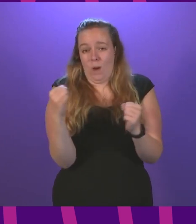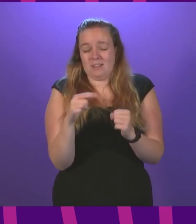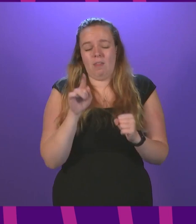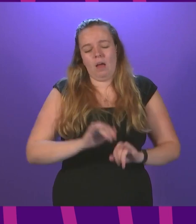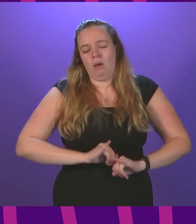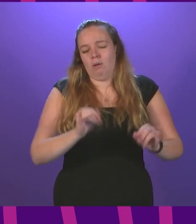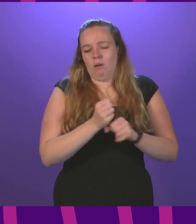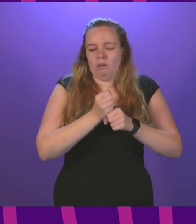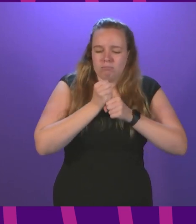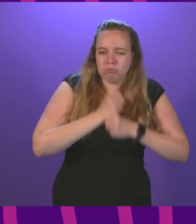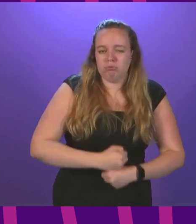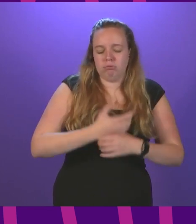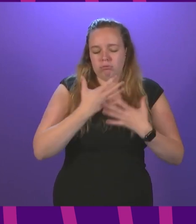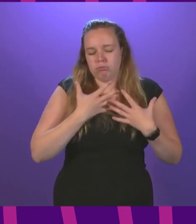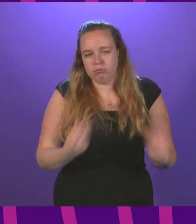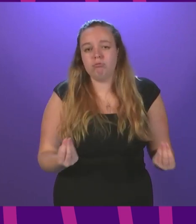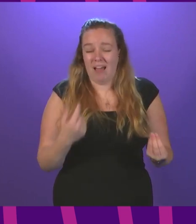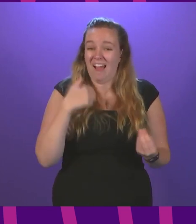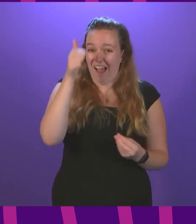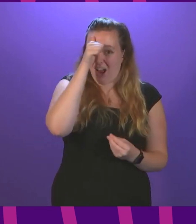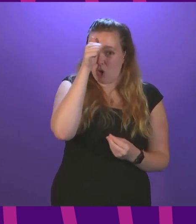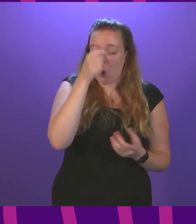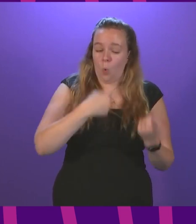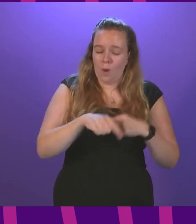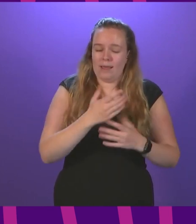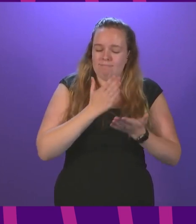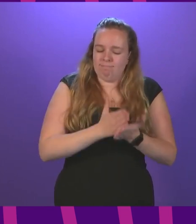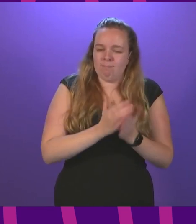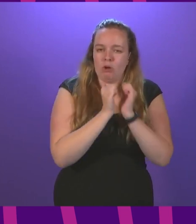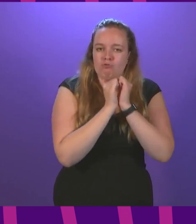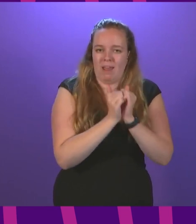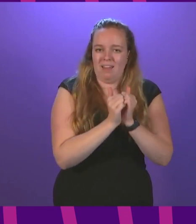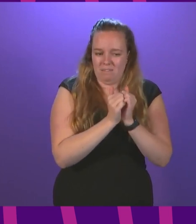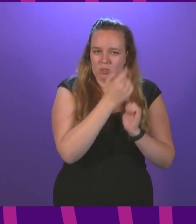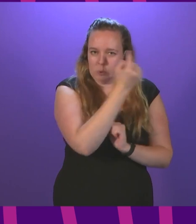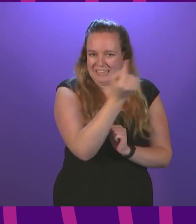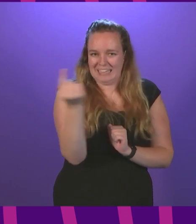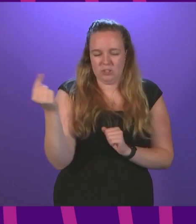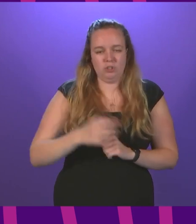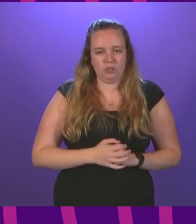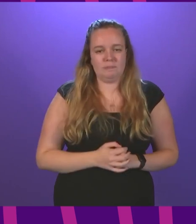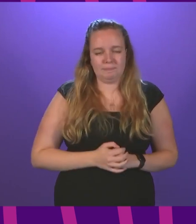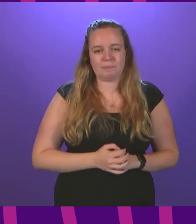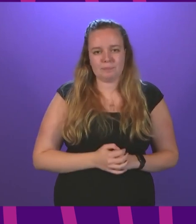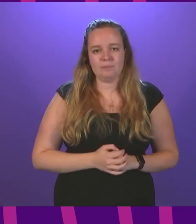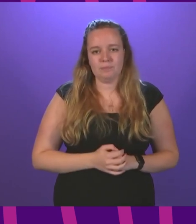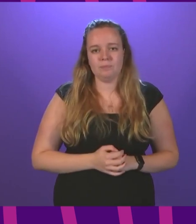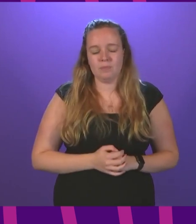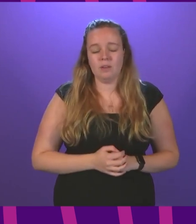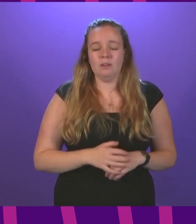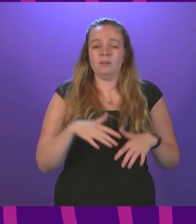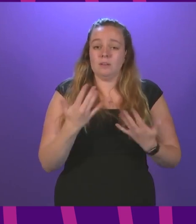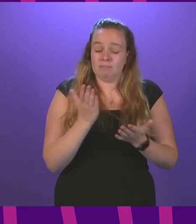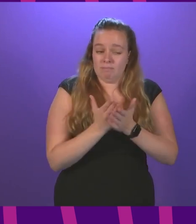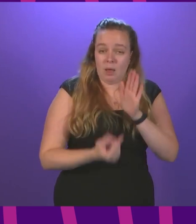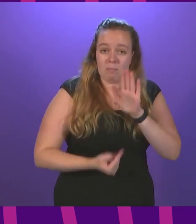exhausting and stressful for them. And I know we are all deeply grateful to each and every one of them. And it is therefore